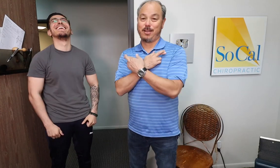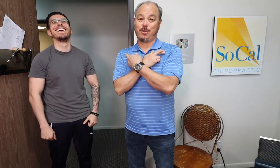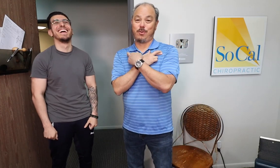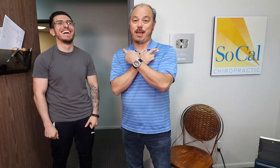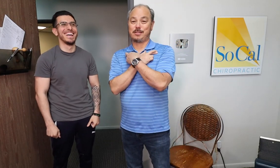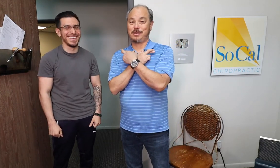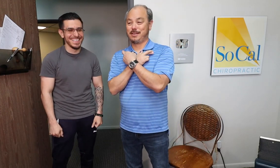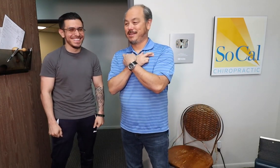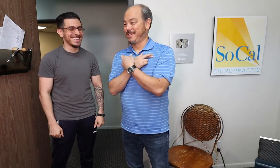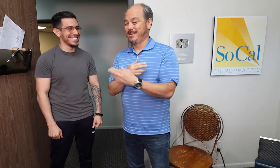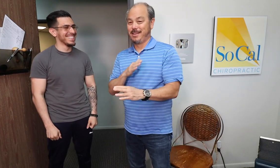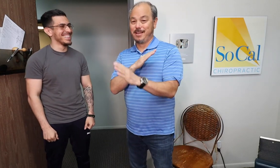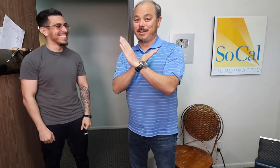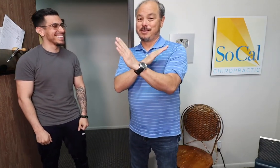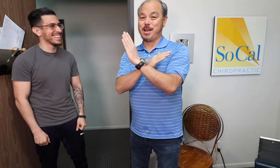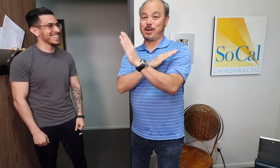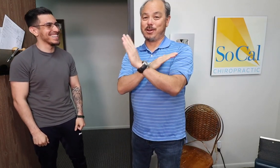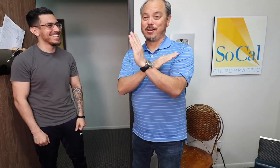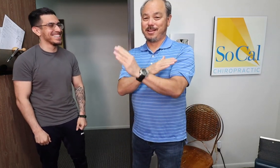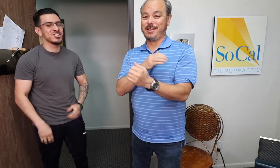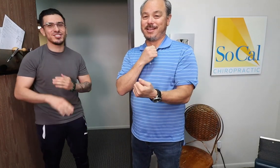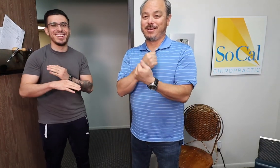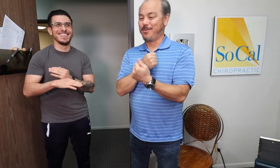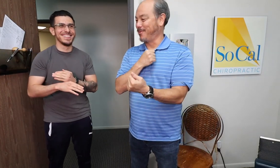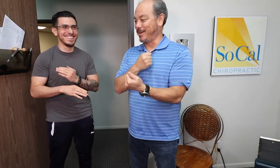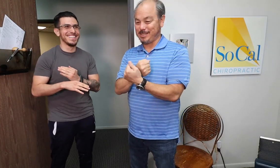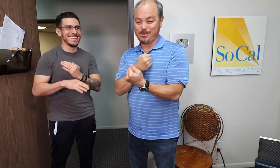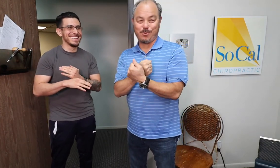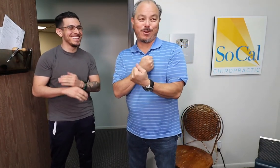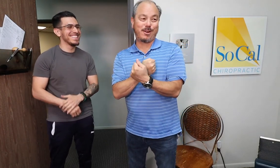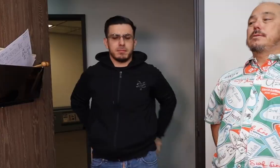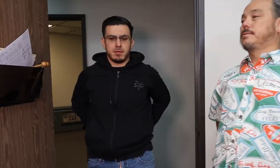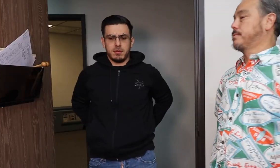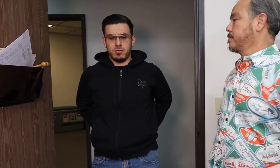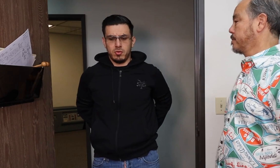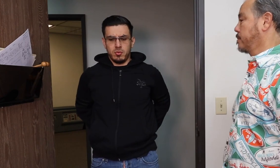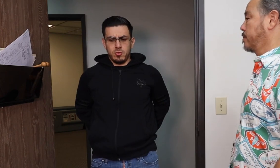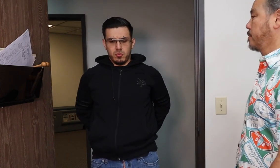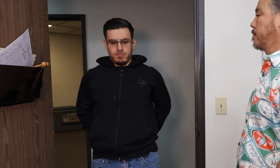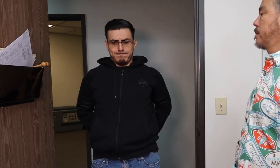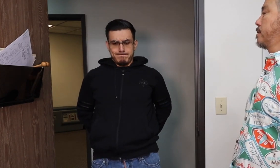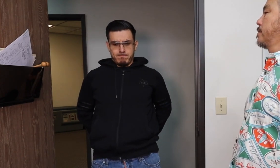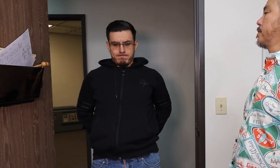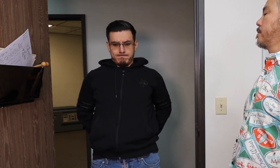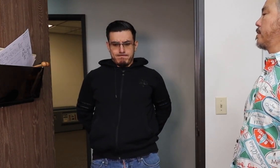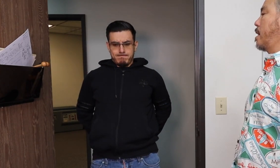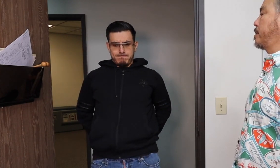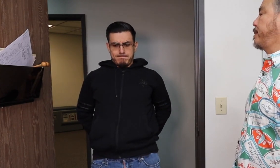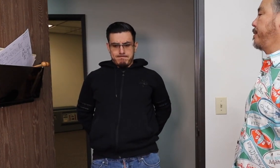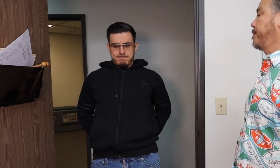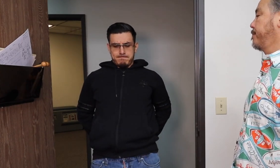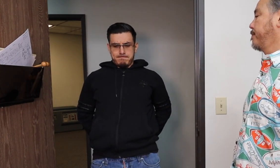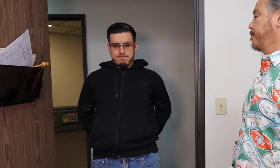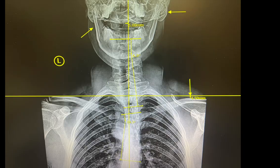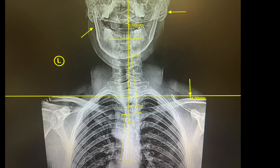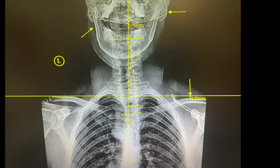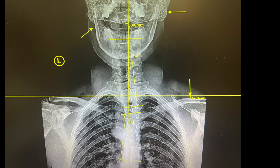video. You can see here I'm trying to learn some signs. I learned some as we went along. Here you can see he has pain in his low back when he pushes himself back like this. You can see how